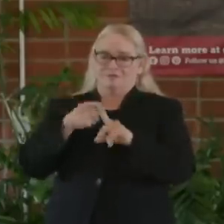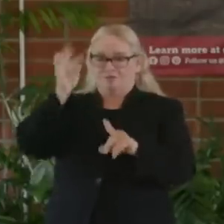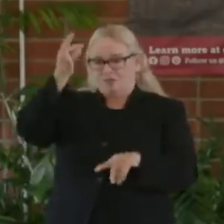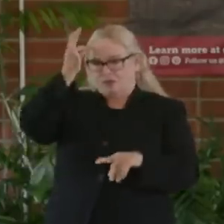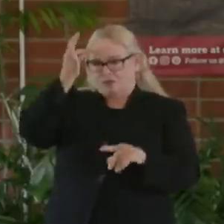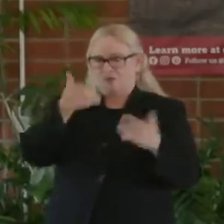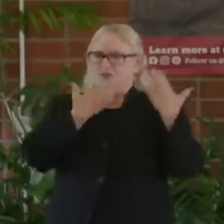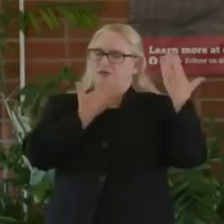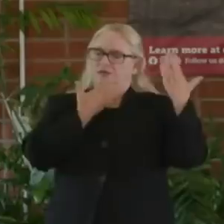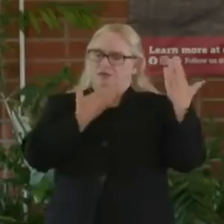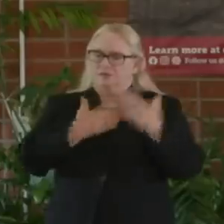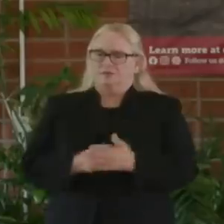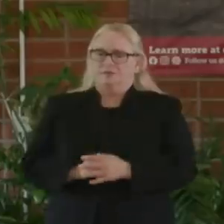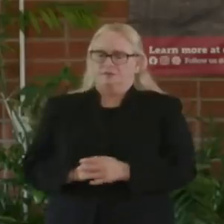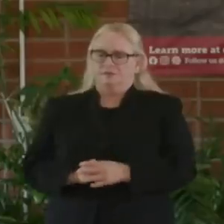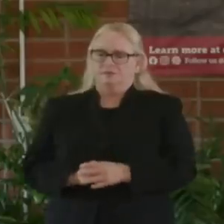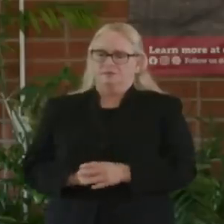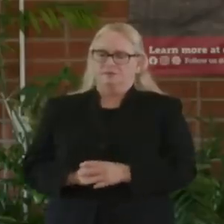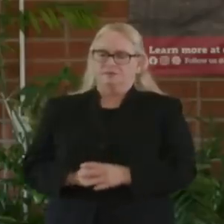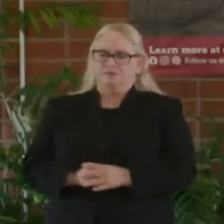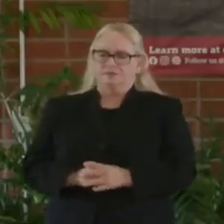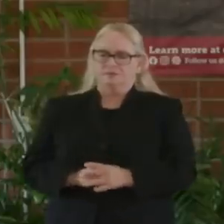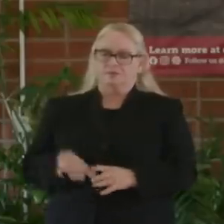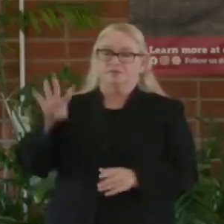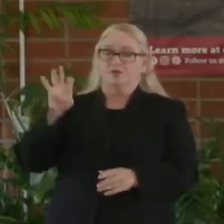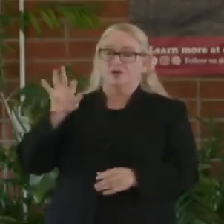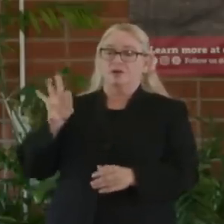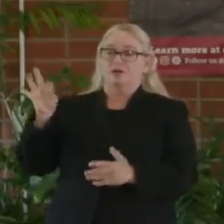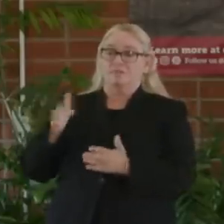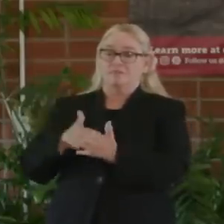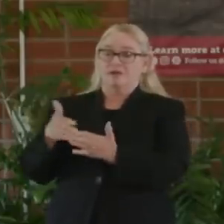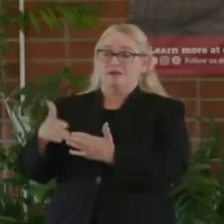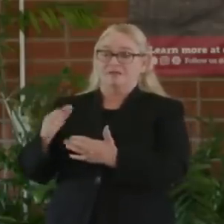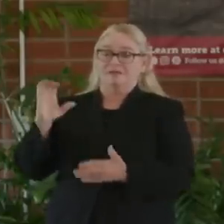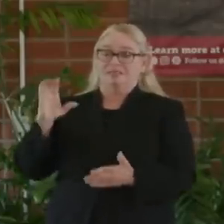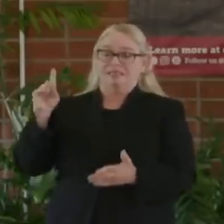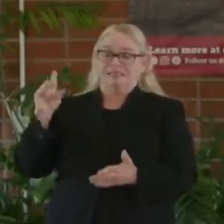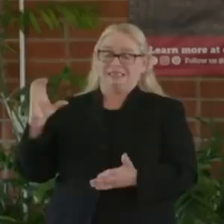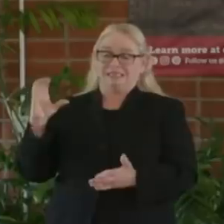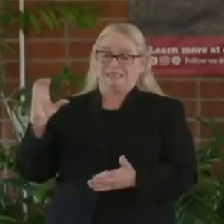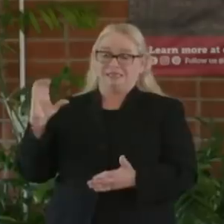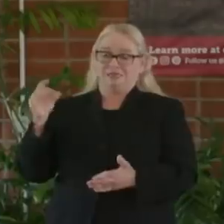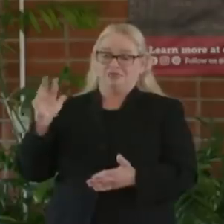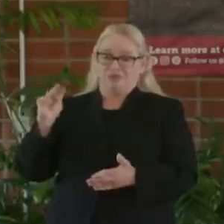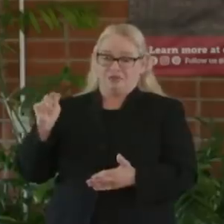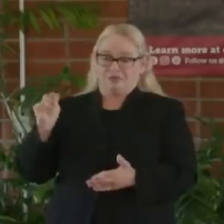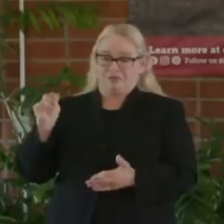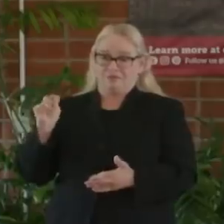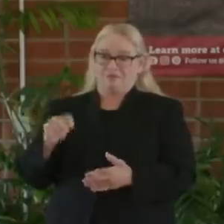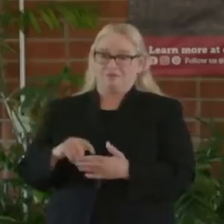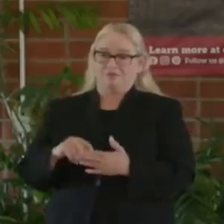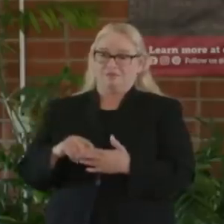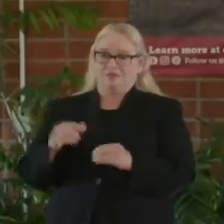$499 million CDC grant, of which the first dollars we're now distributing, including